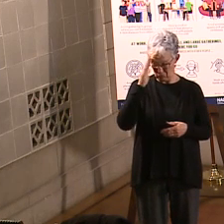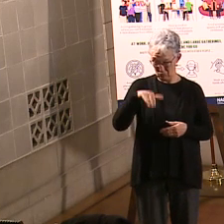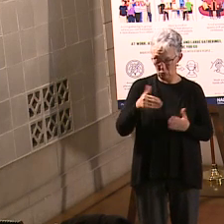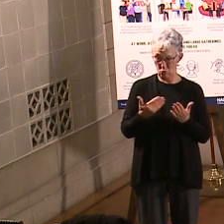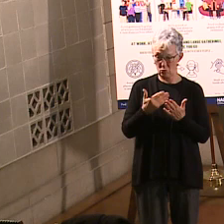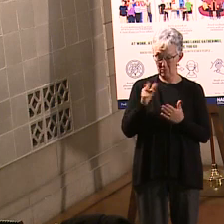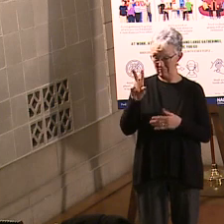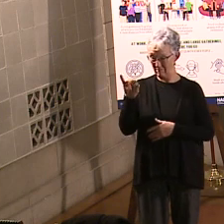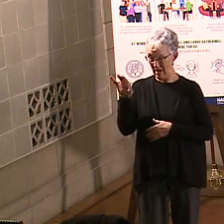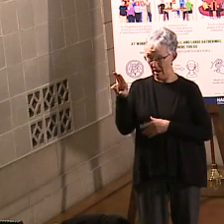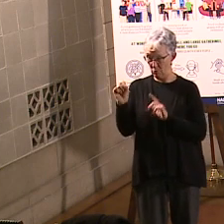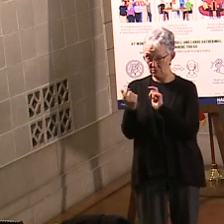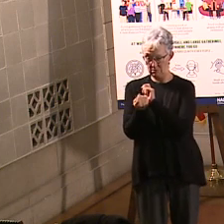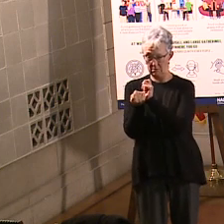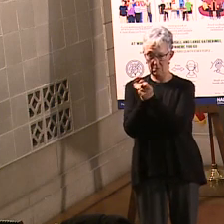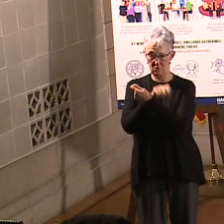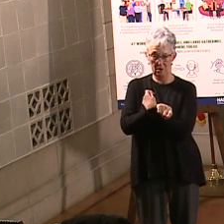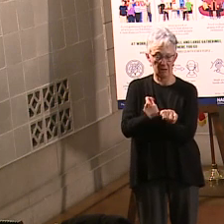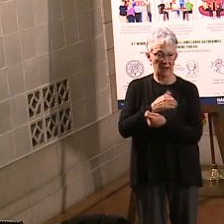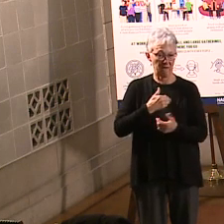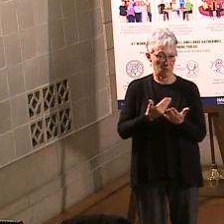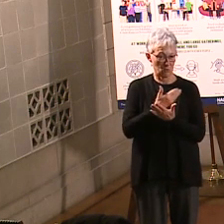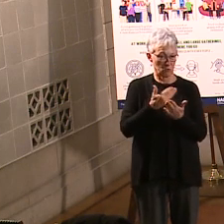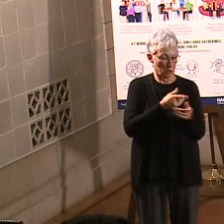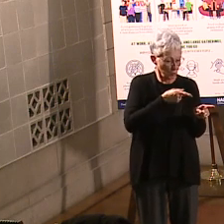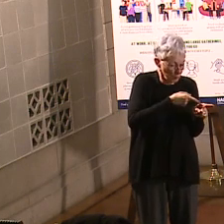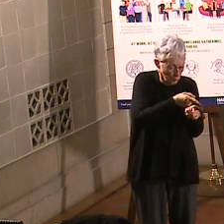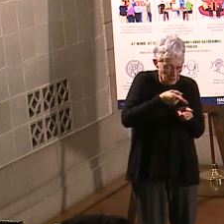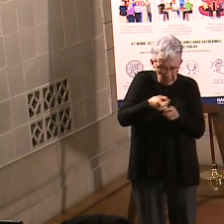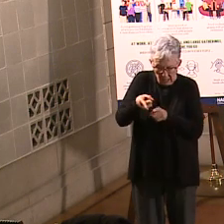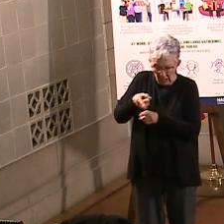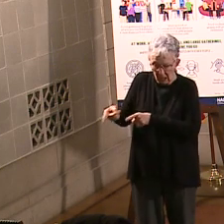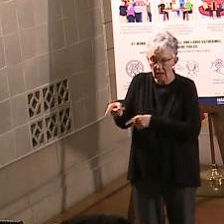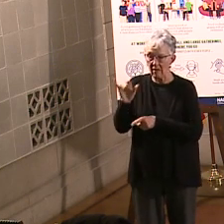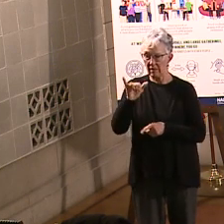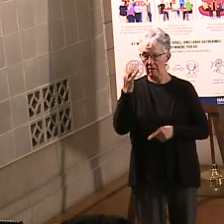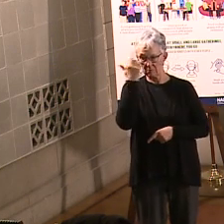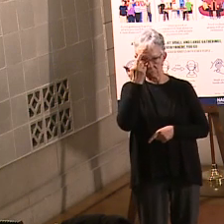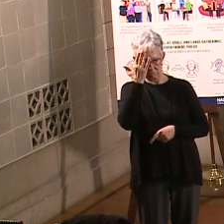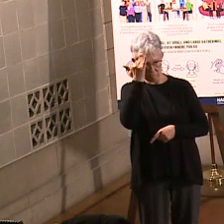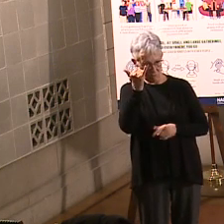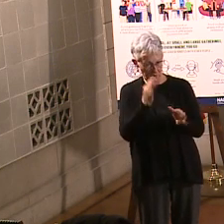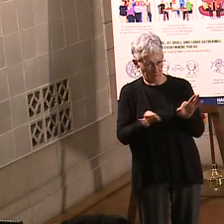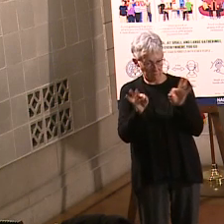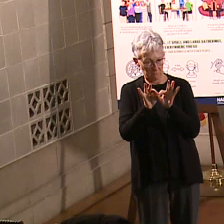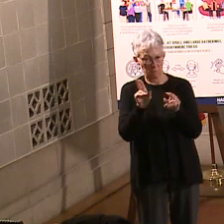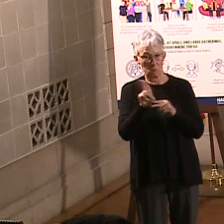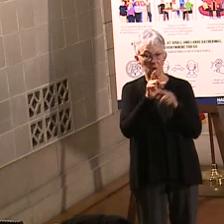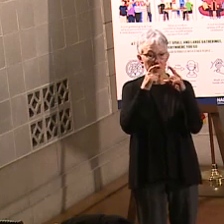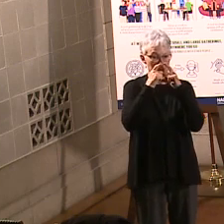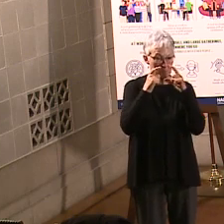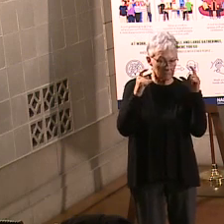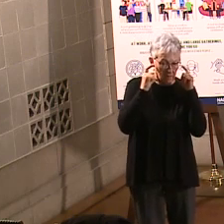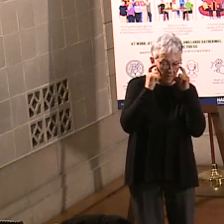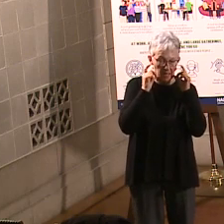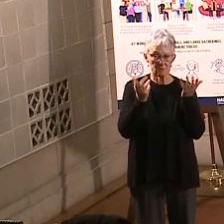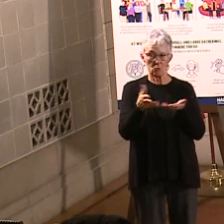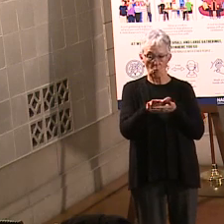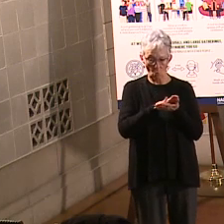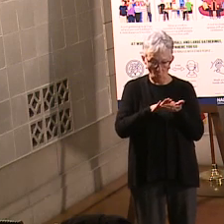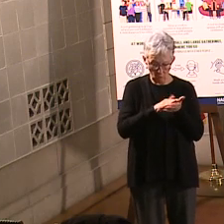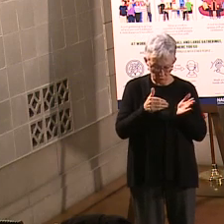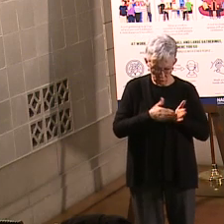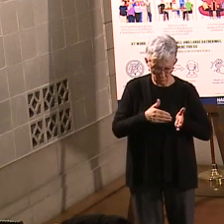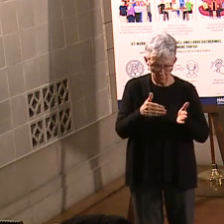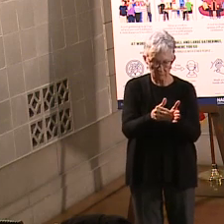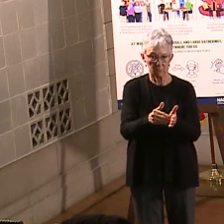continue to make sure we keep that six foot of distance between ourselves and other people when we're out in public. Wear a mask when you go to the store. Wash your hands often.